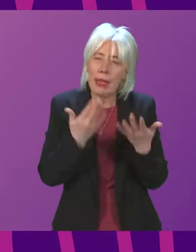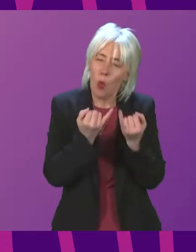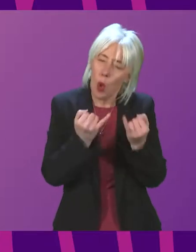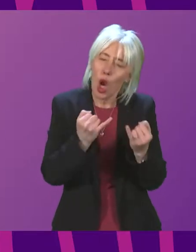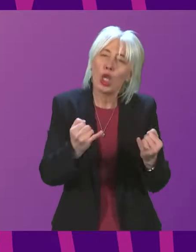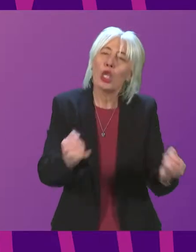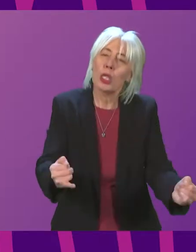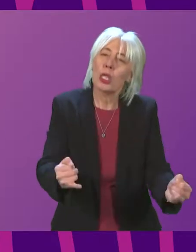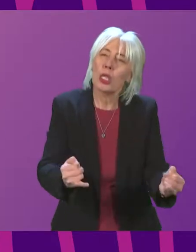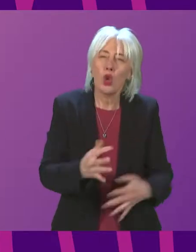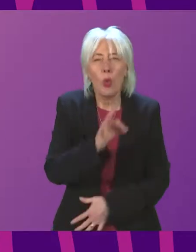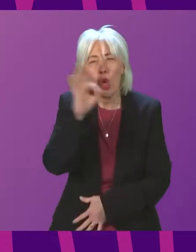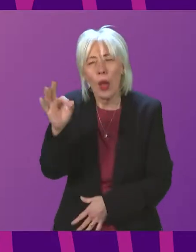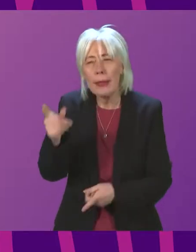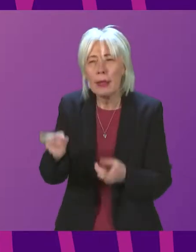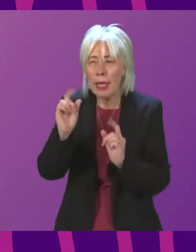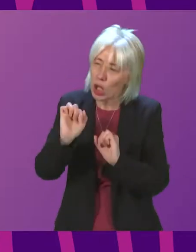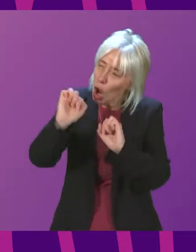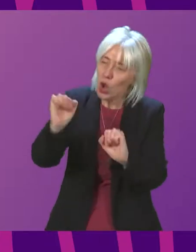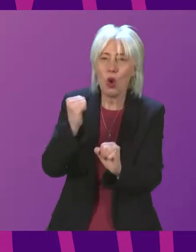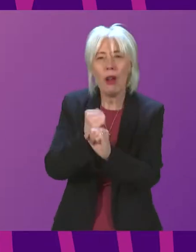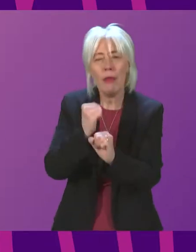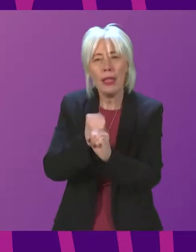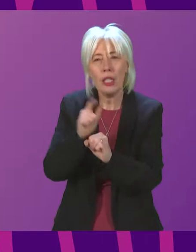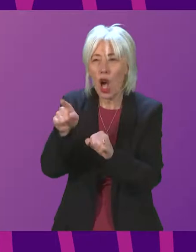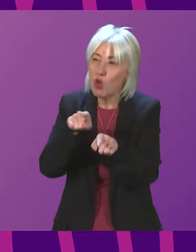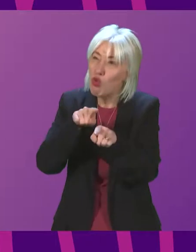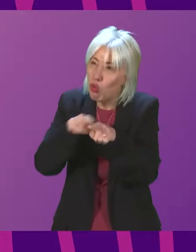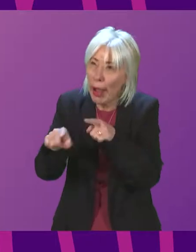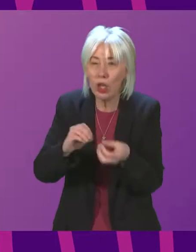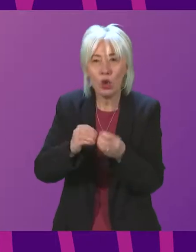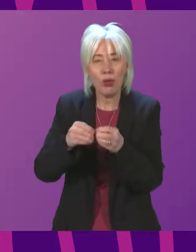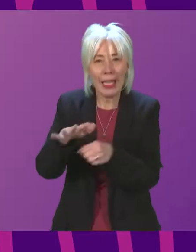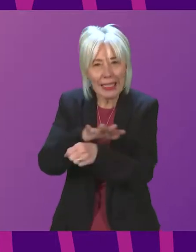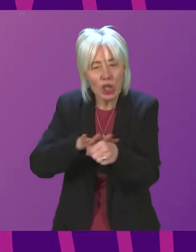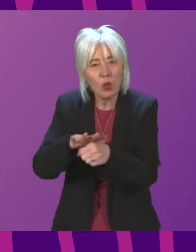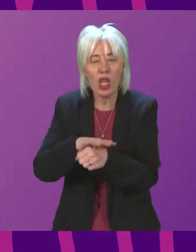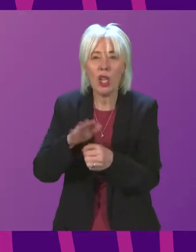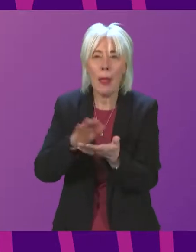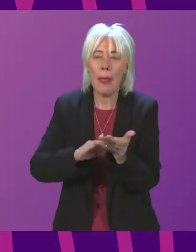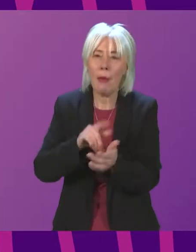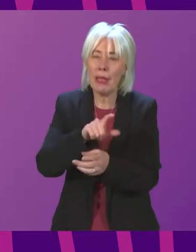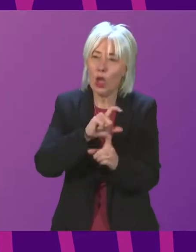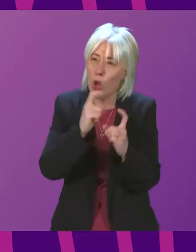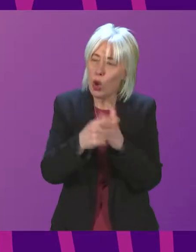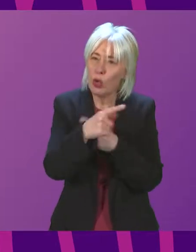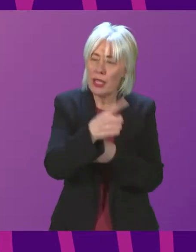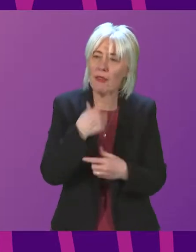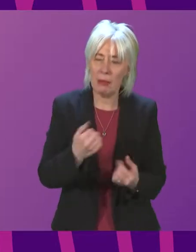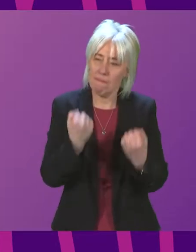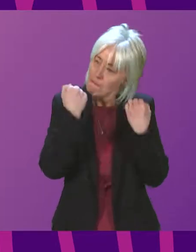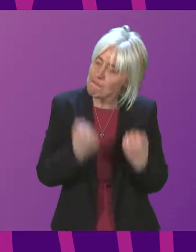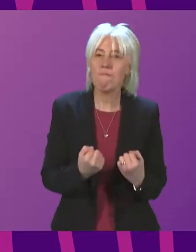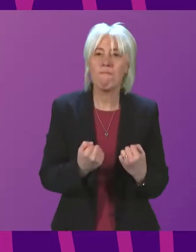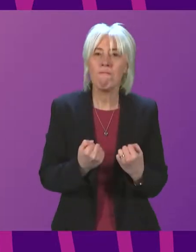Can I ask the Minister if her government is trying to create a situation where communities who stood firm against it